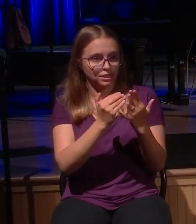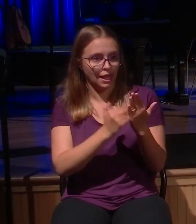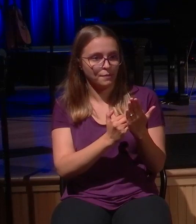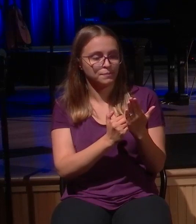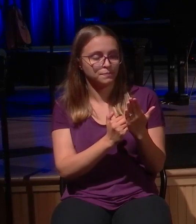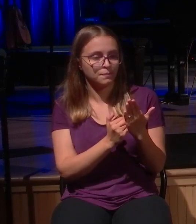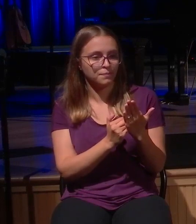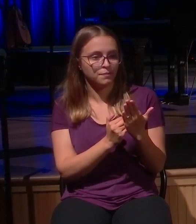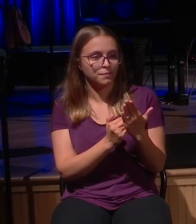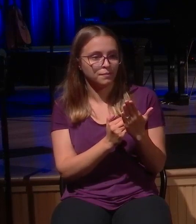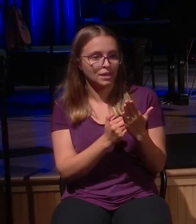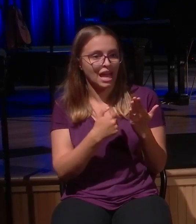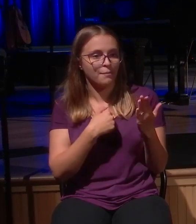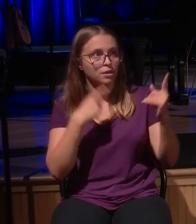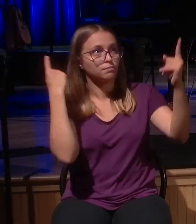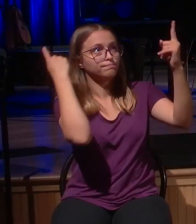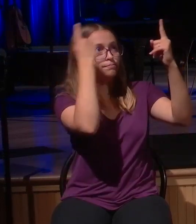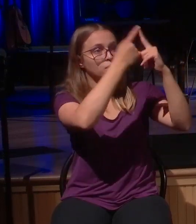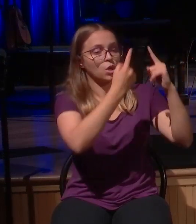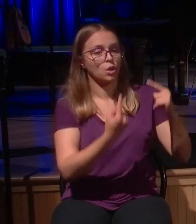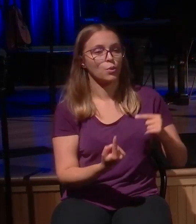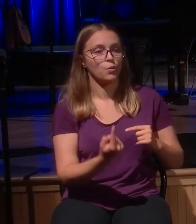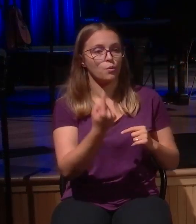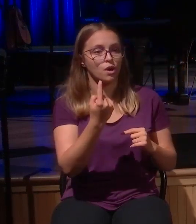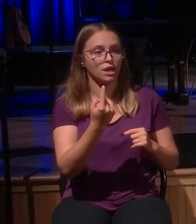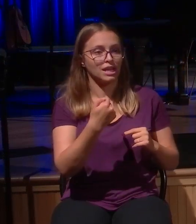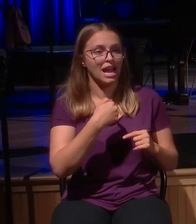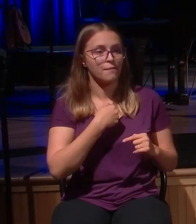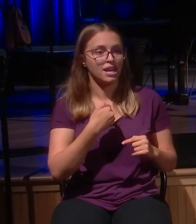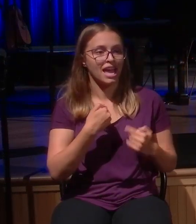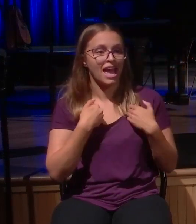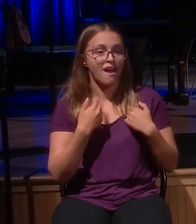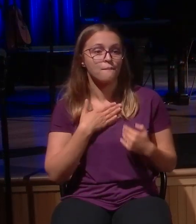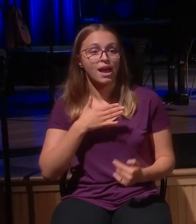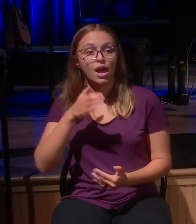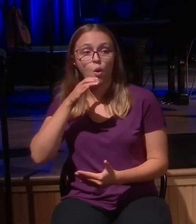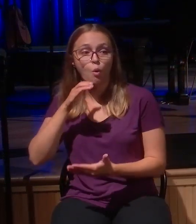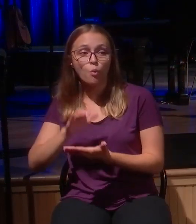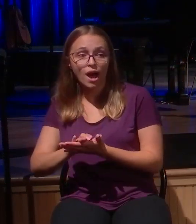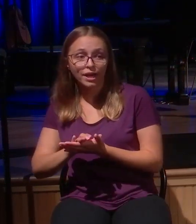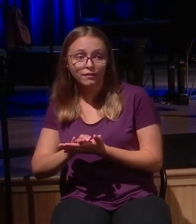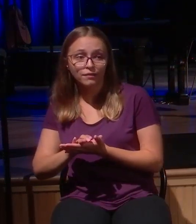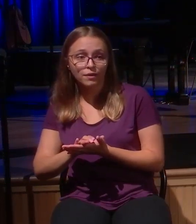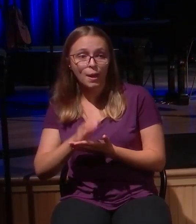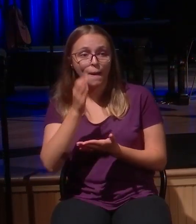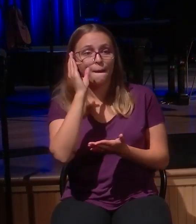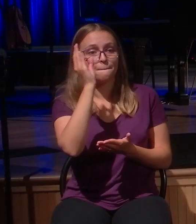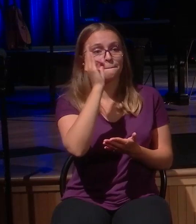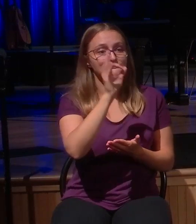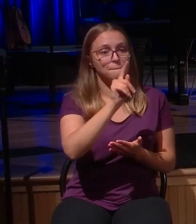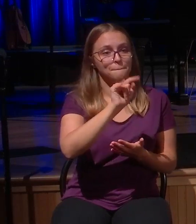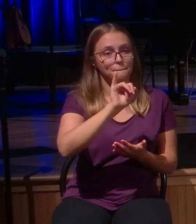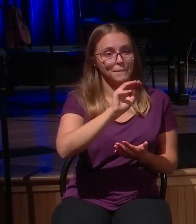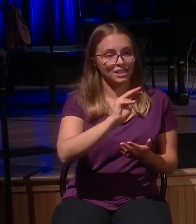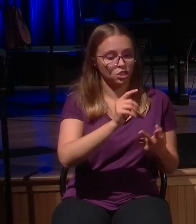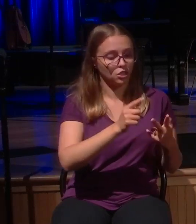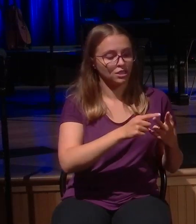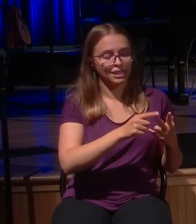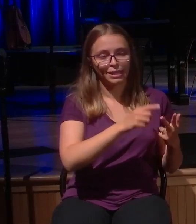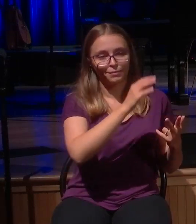some of our elders, Pastor Tim and other pastors, receive you and take 30 seconds to pray